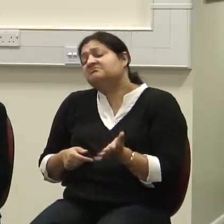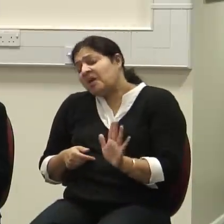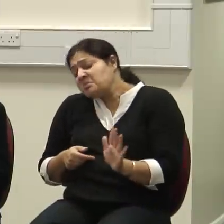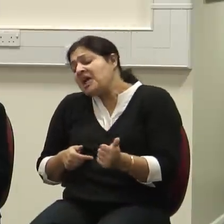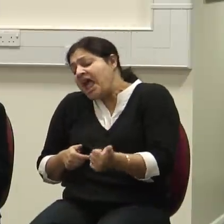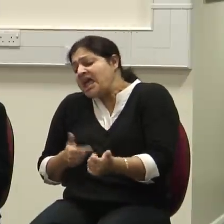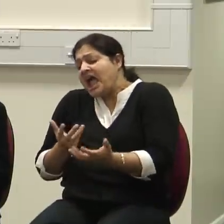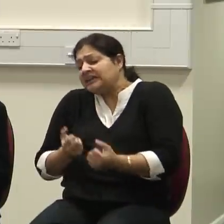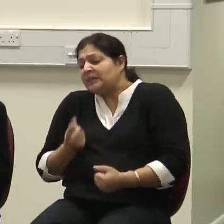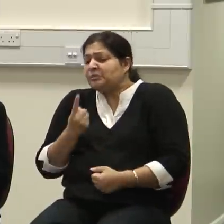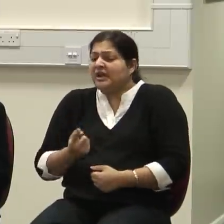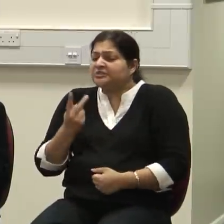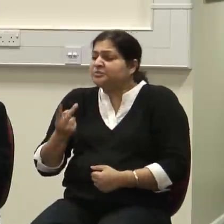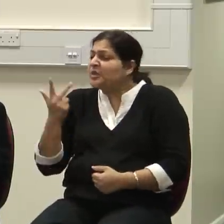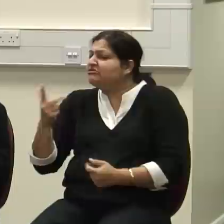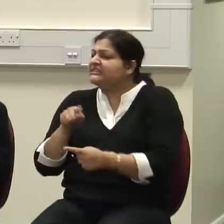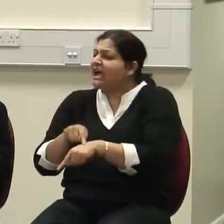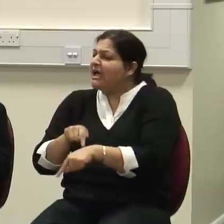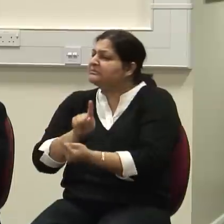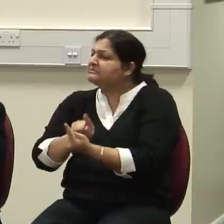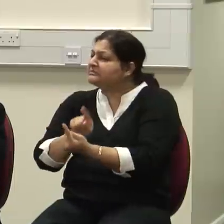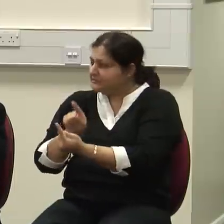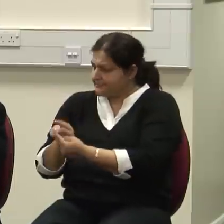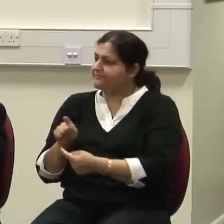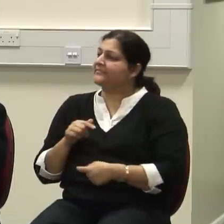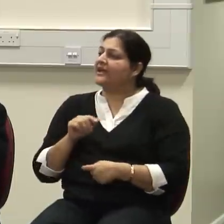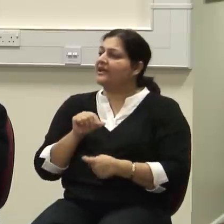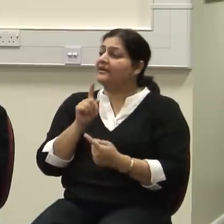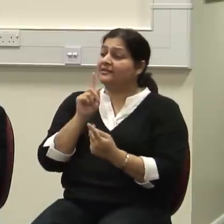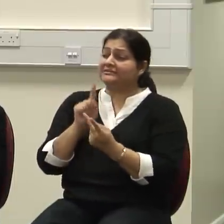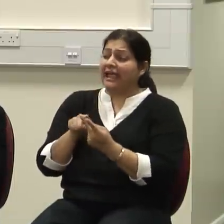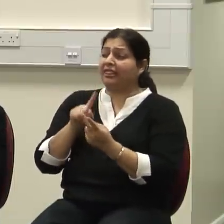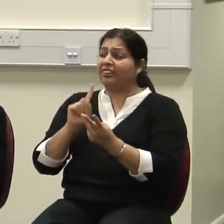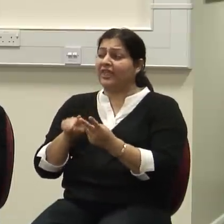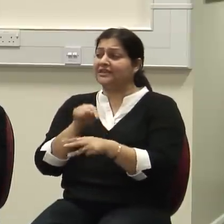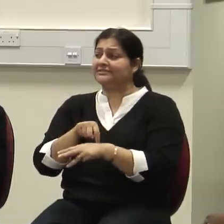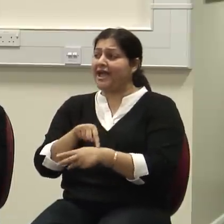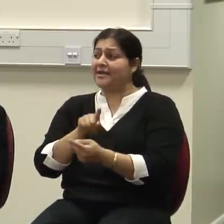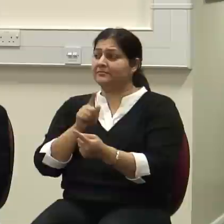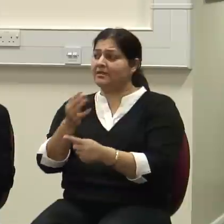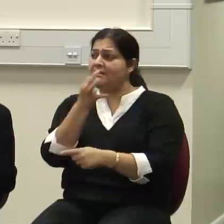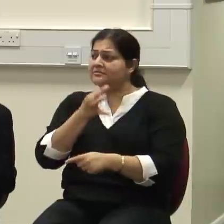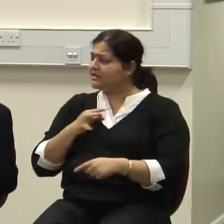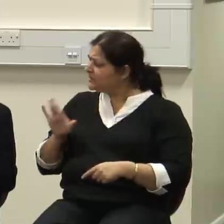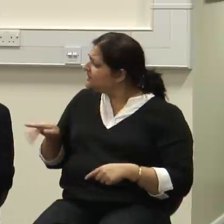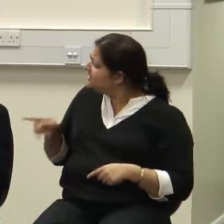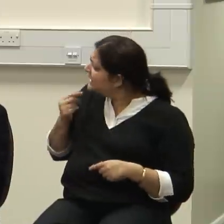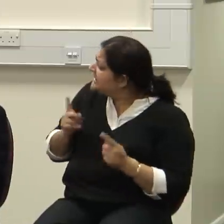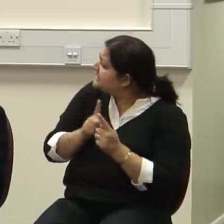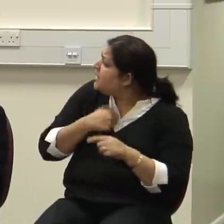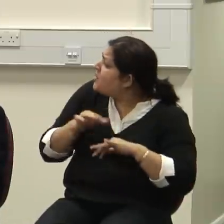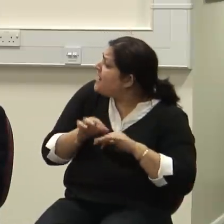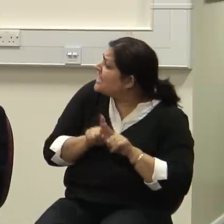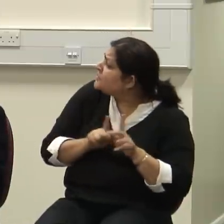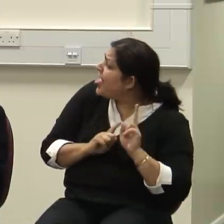sessions, three sessions. And then, in the second or third session, he might say, would you see my wife too? And I said, well, you know, I explained